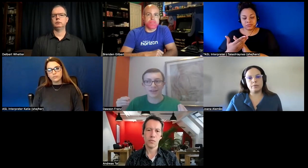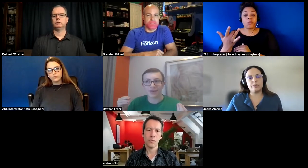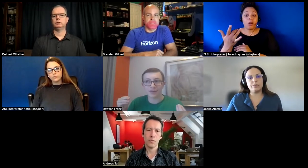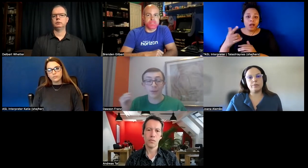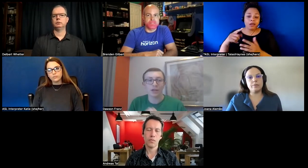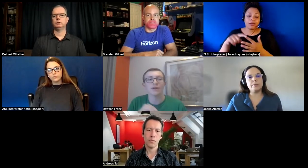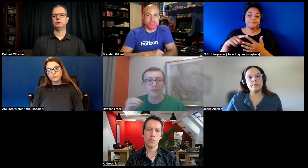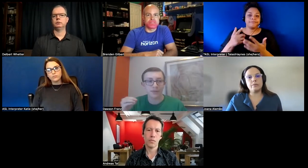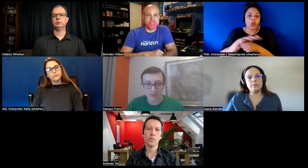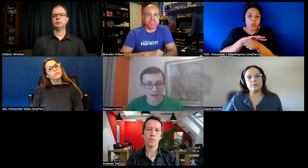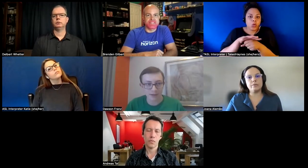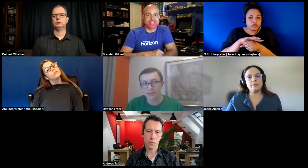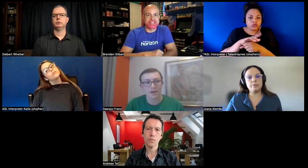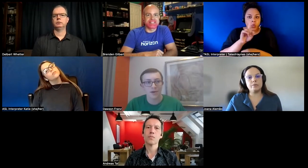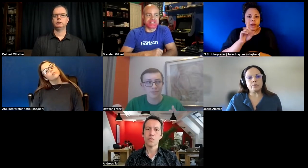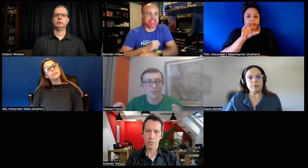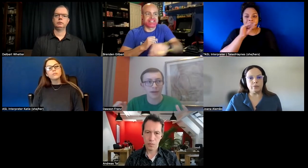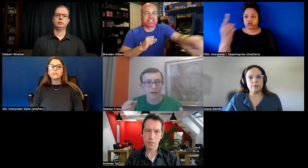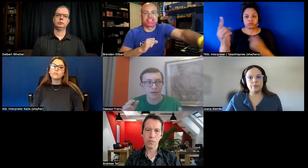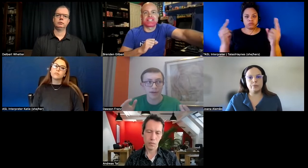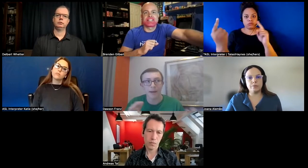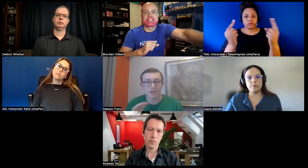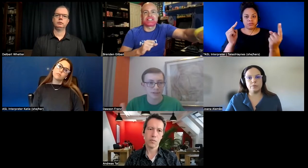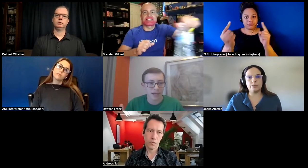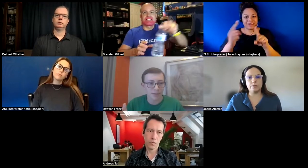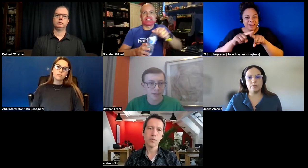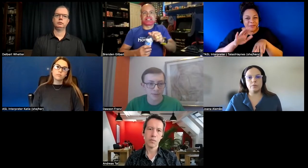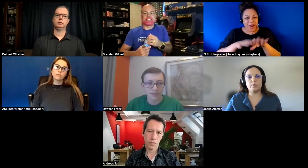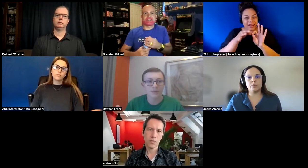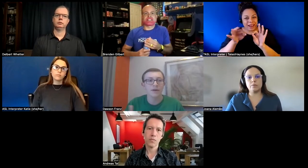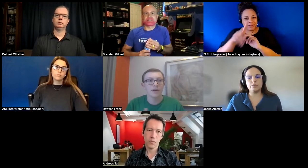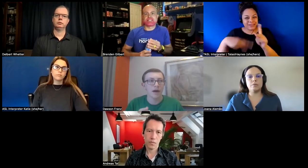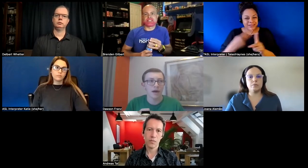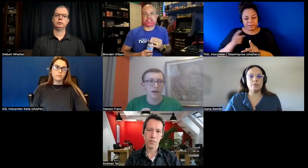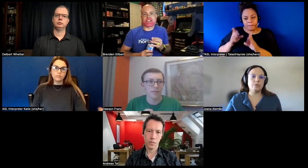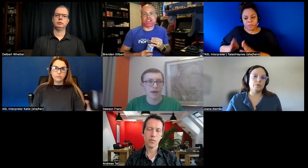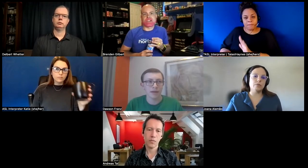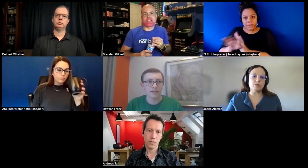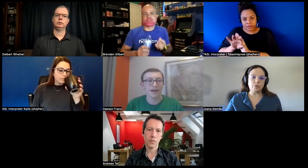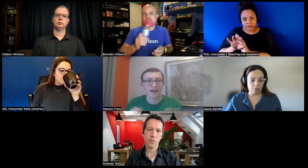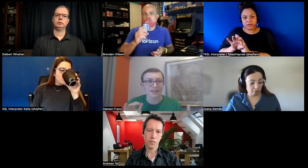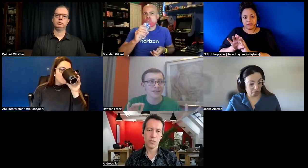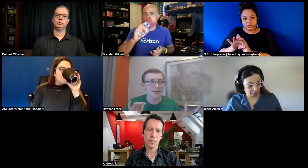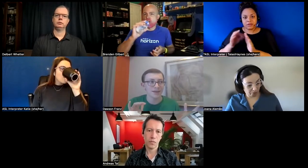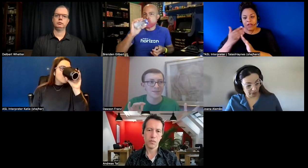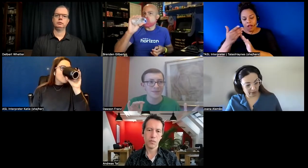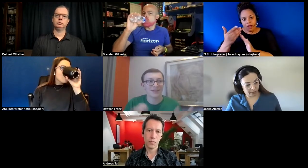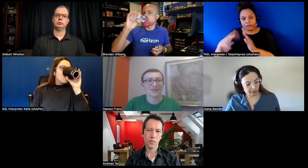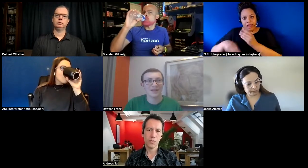the location of the speakers um depending on the captioning type that they choose um and yeah i guess the like the